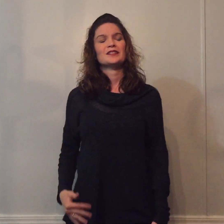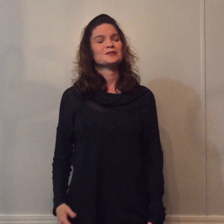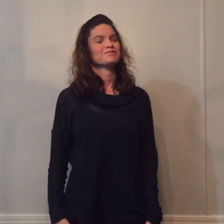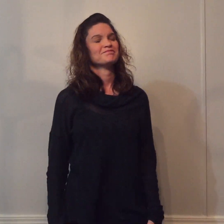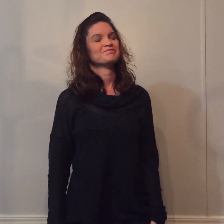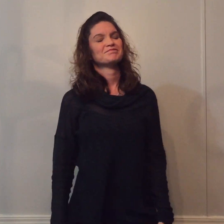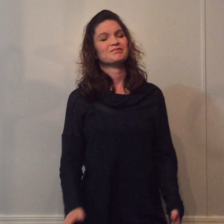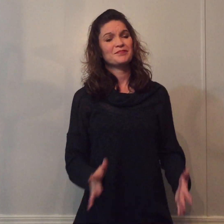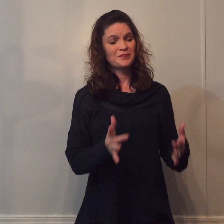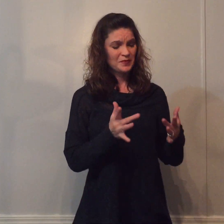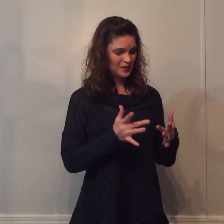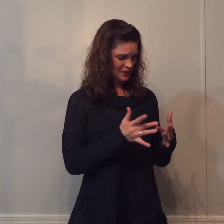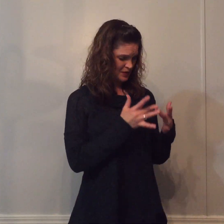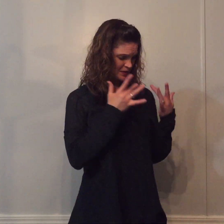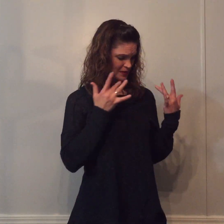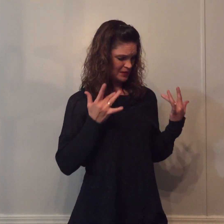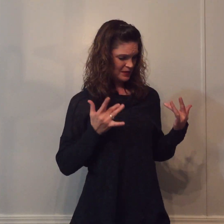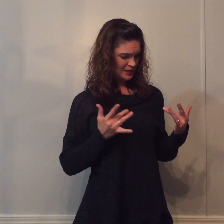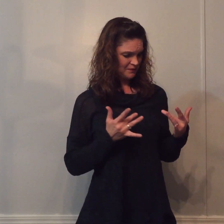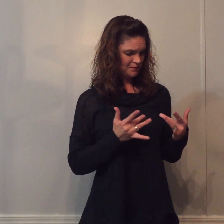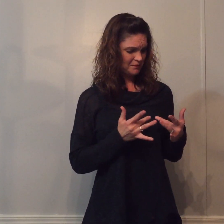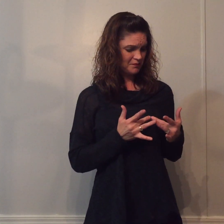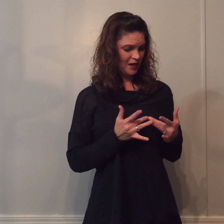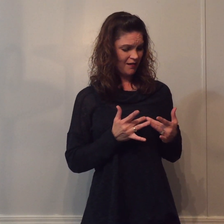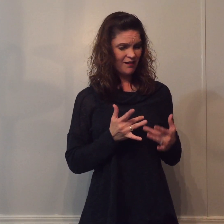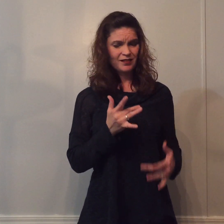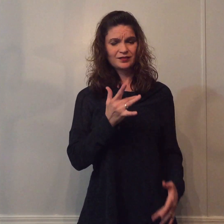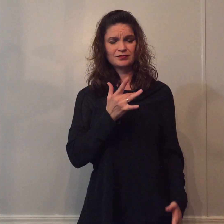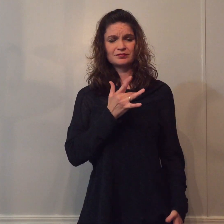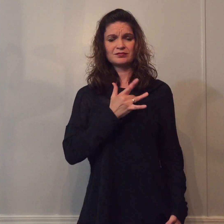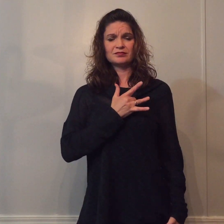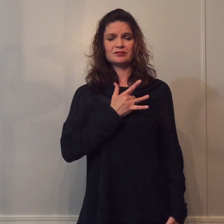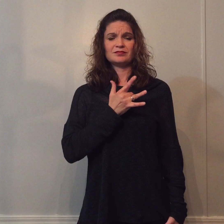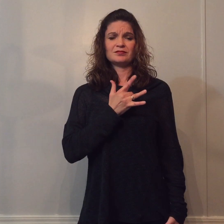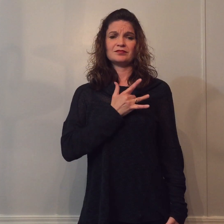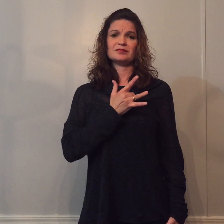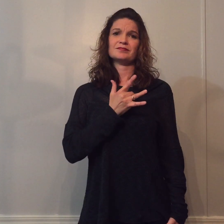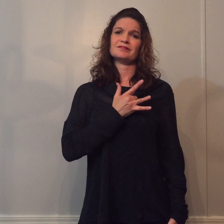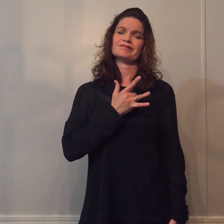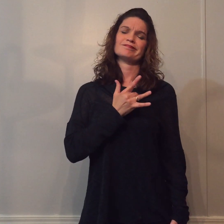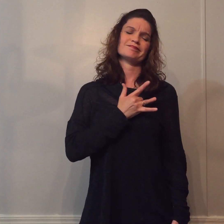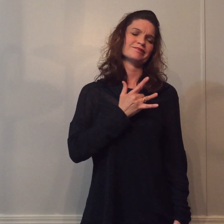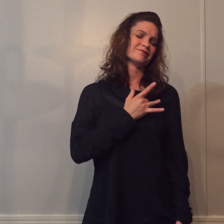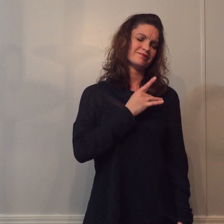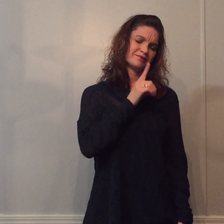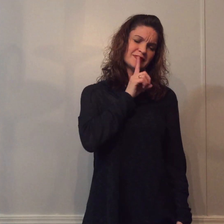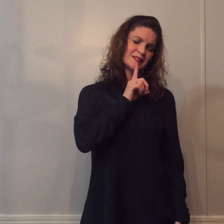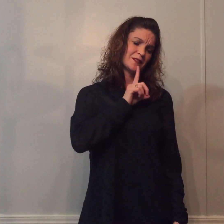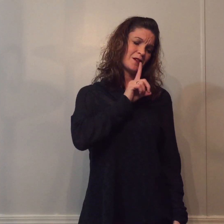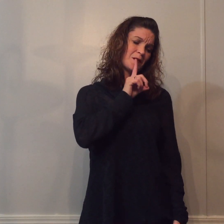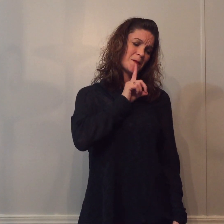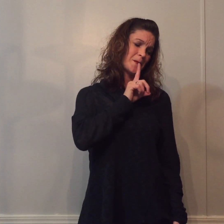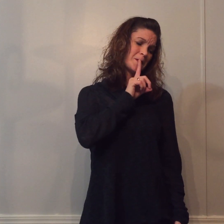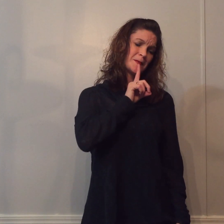Why should my heart be lonely?